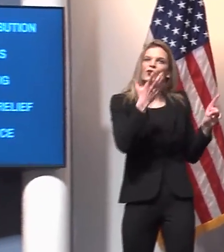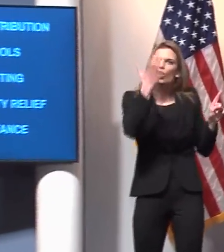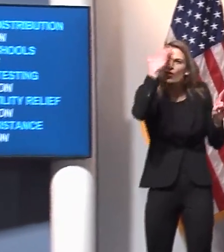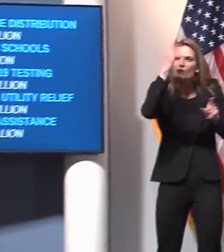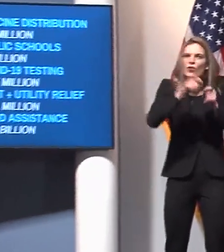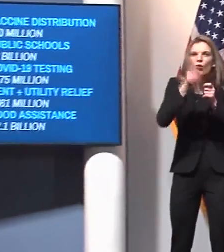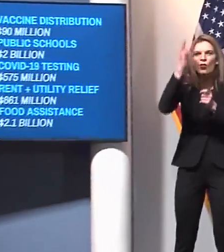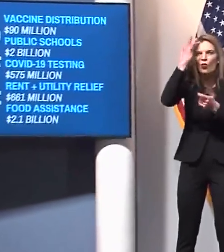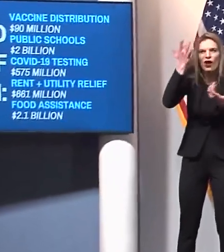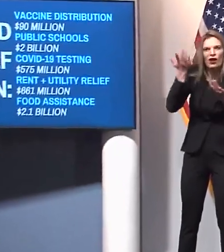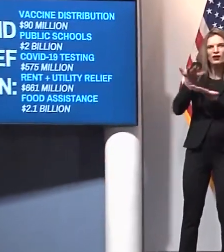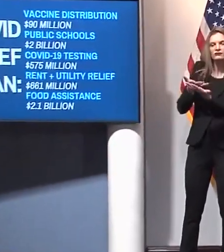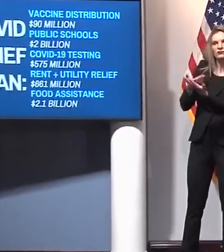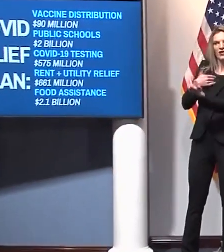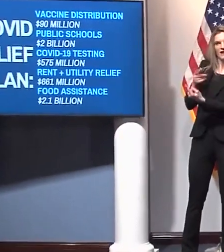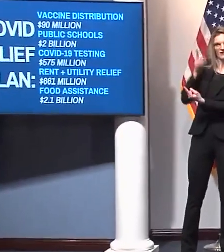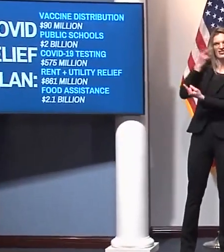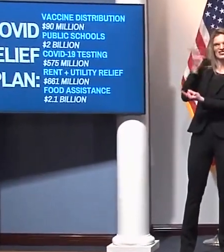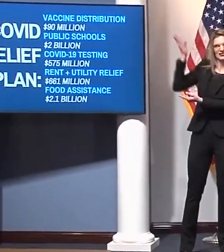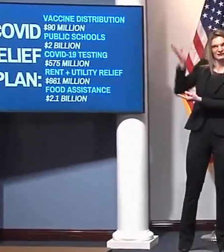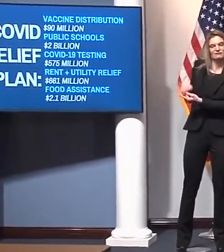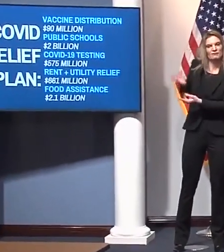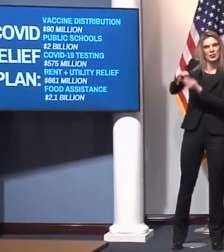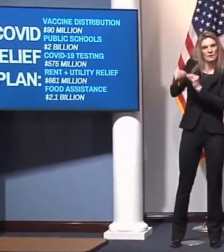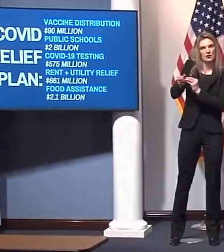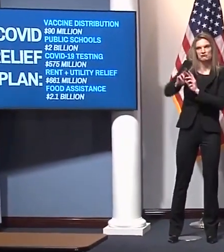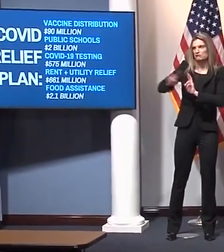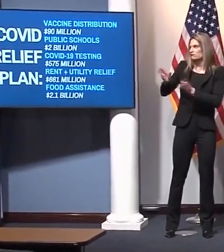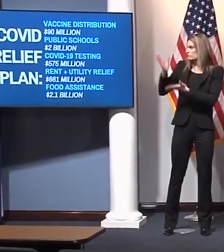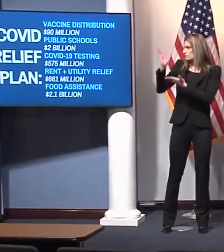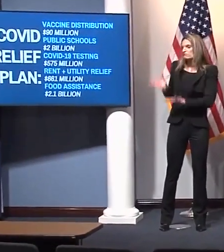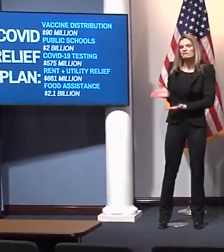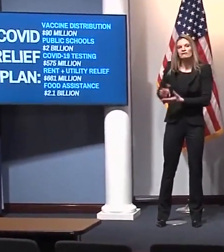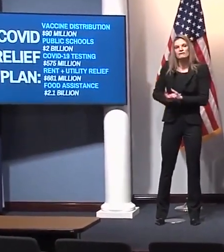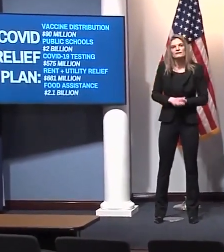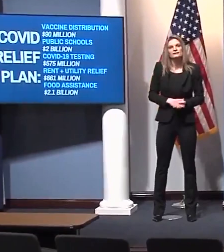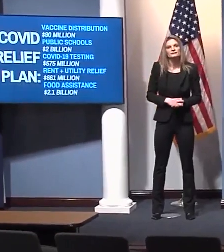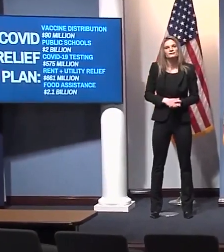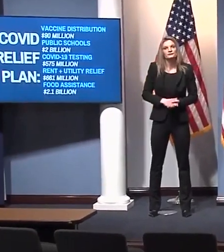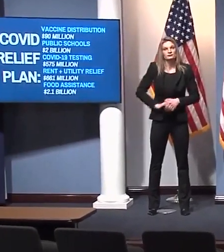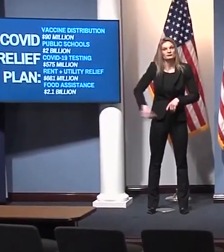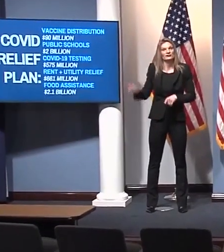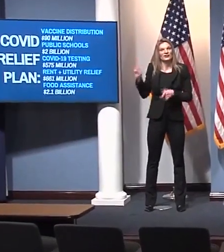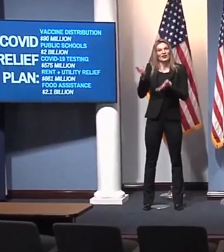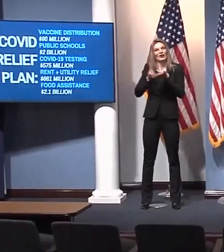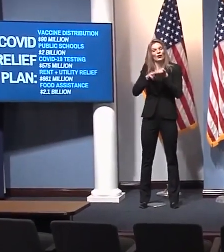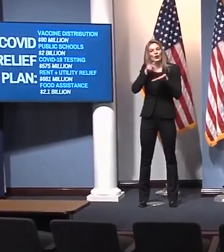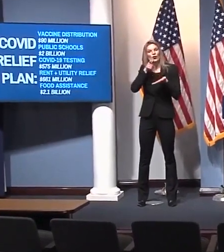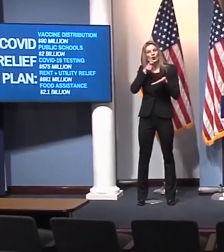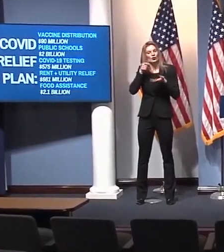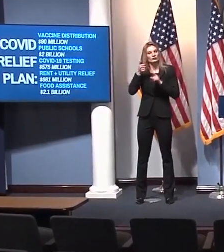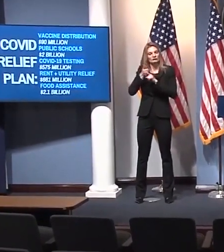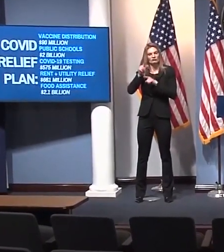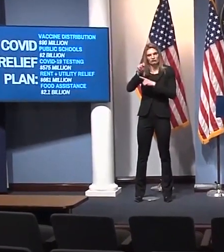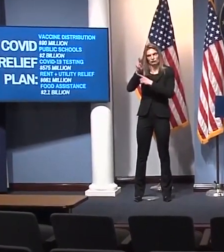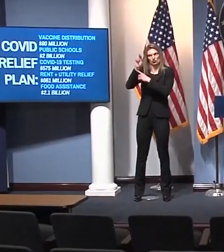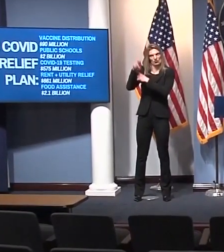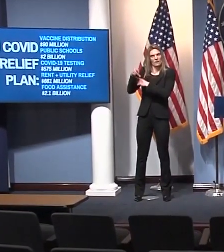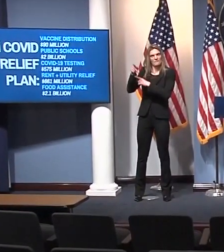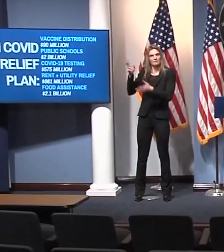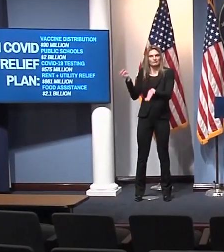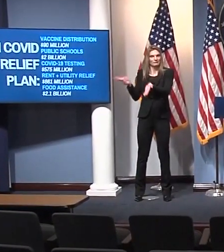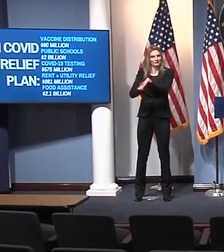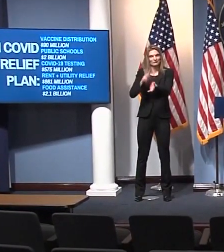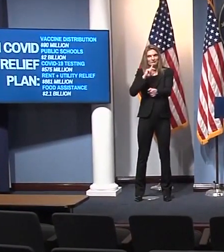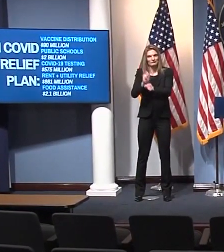to focus on this. You know, the federal government signed by Donald Trump, our congressional delegation, a bipartisan group of our own